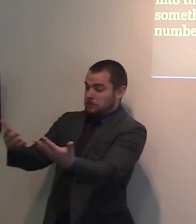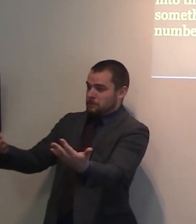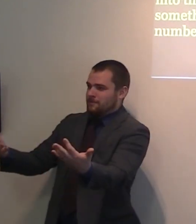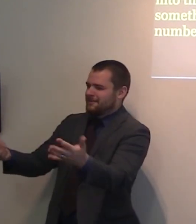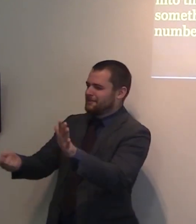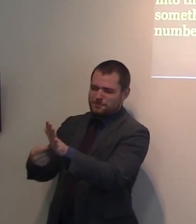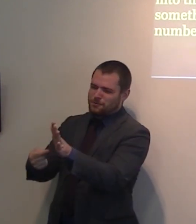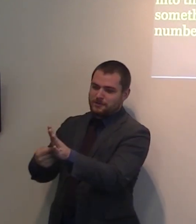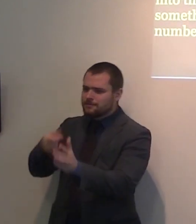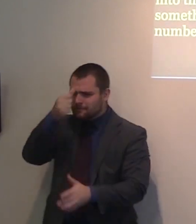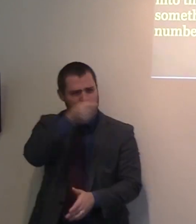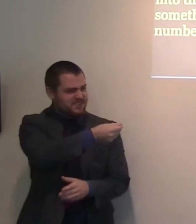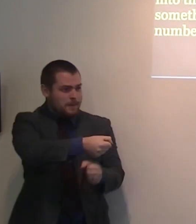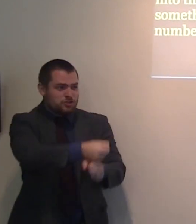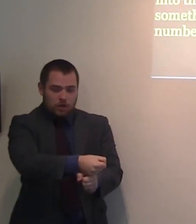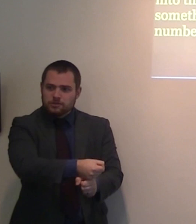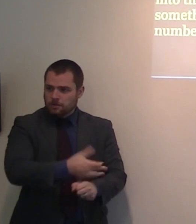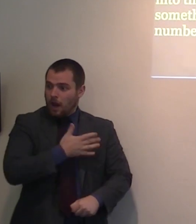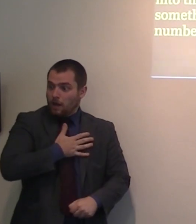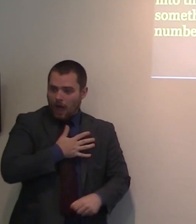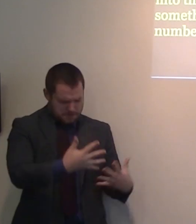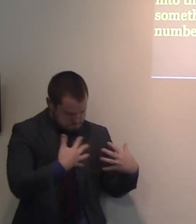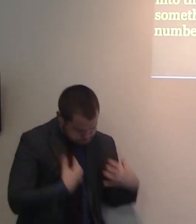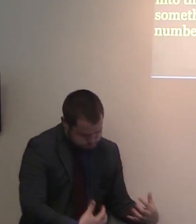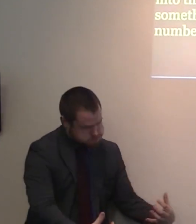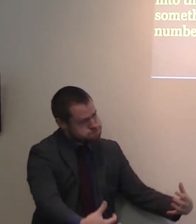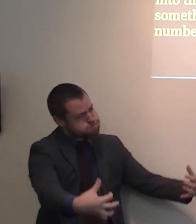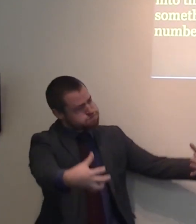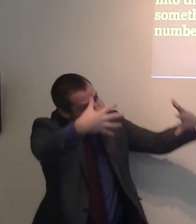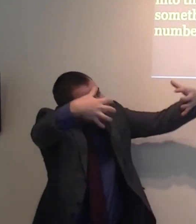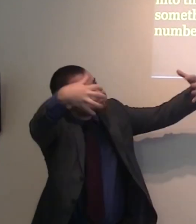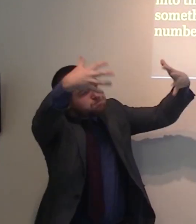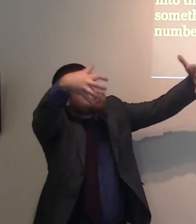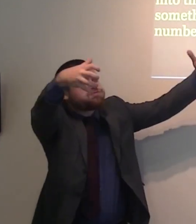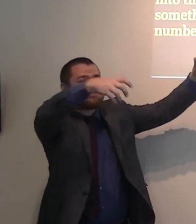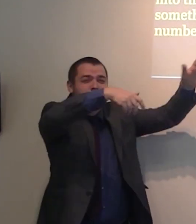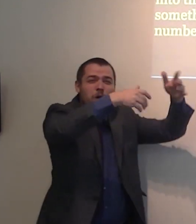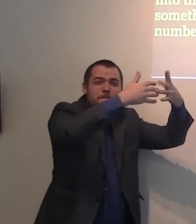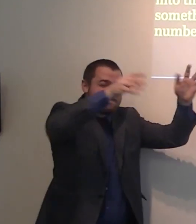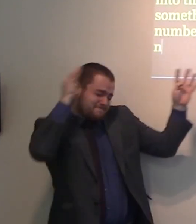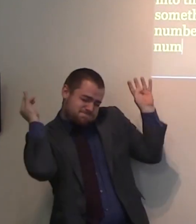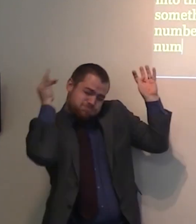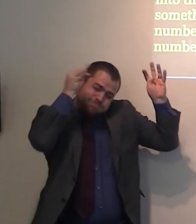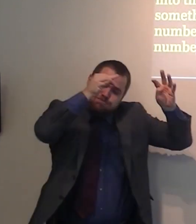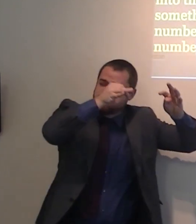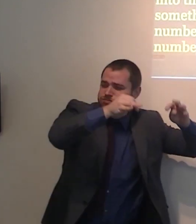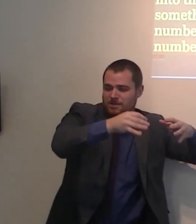after spectacular. They want to become spectacular. They want to become sensational. They want to become